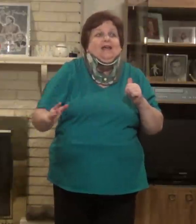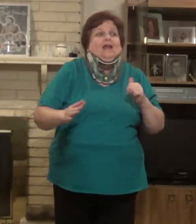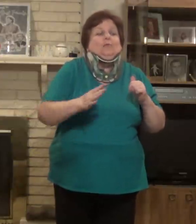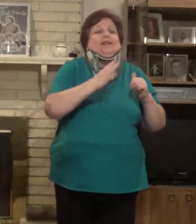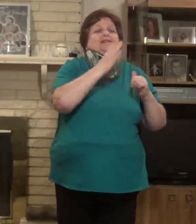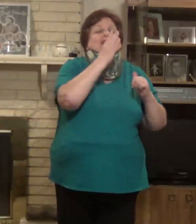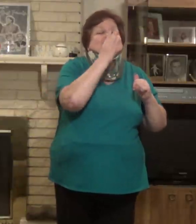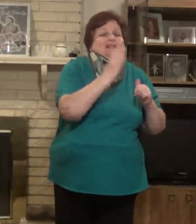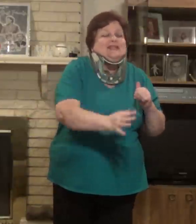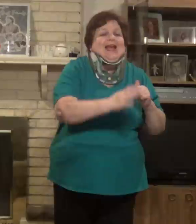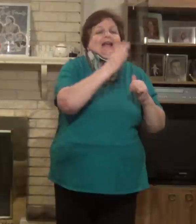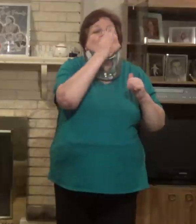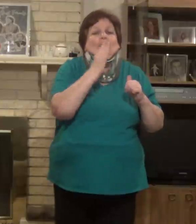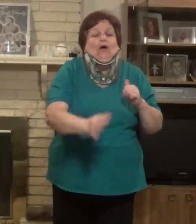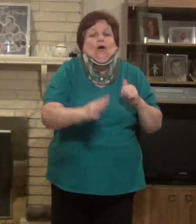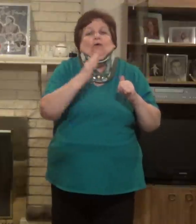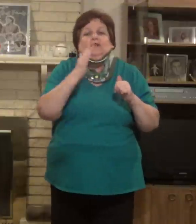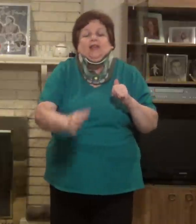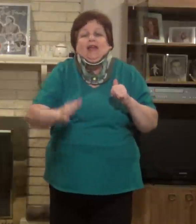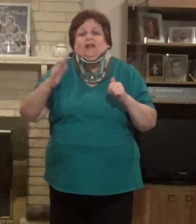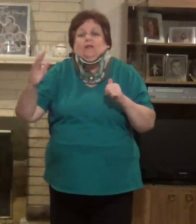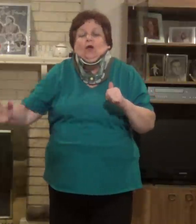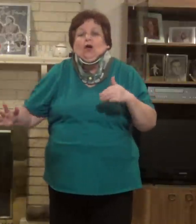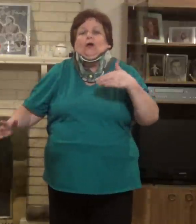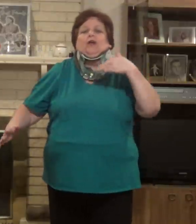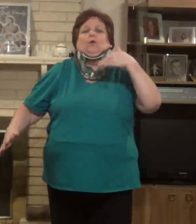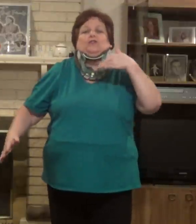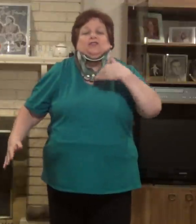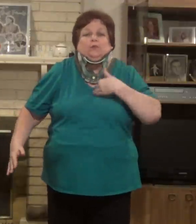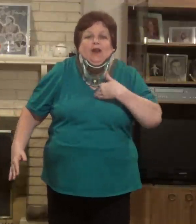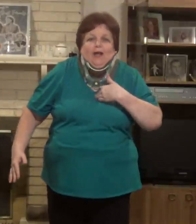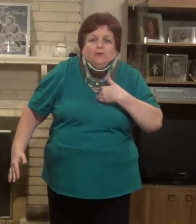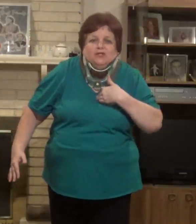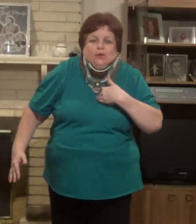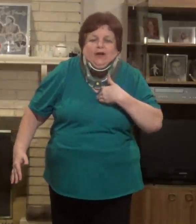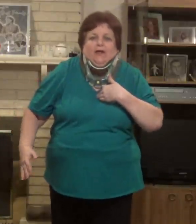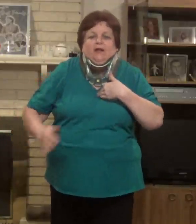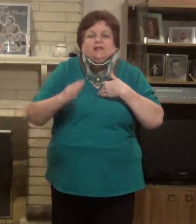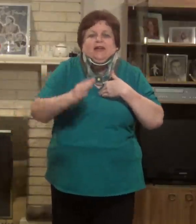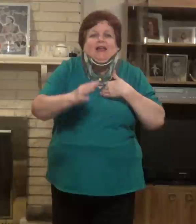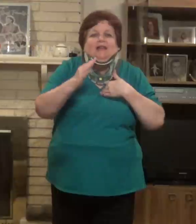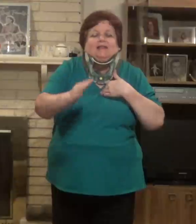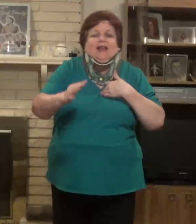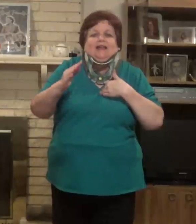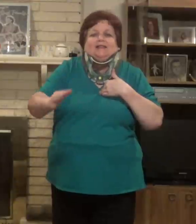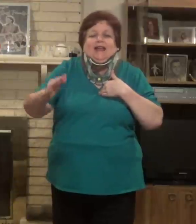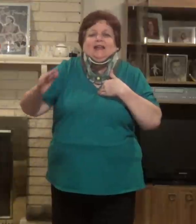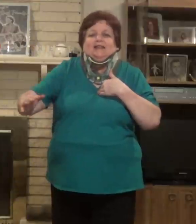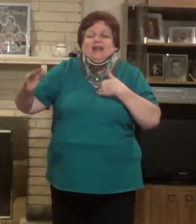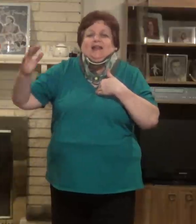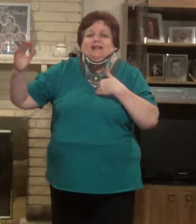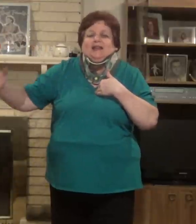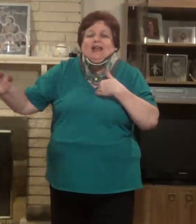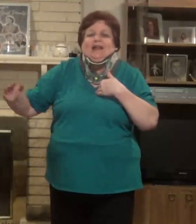plus they snack all day long, which is what I was doing. Snacking, snacking, snacking, snacking, snacking.